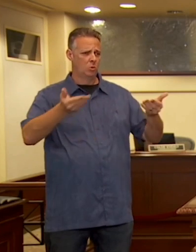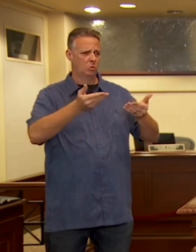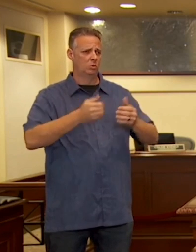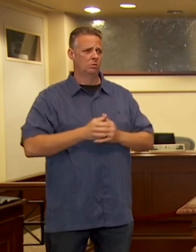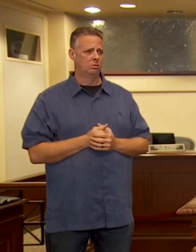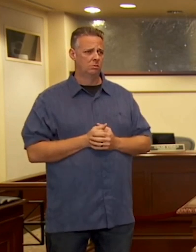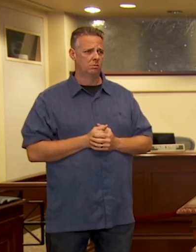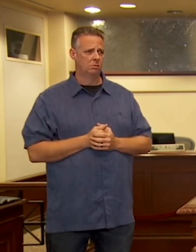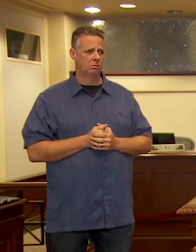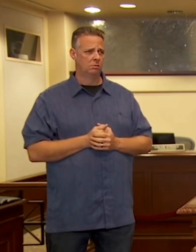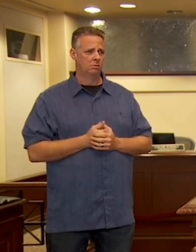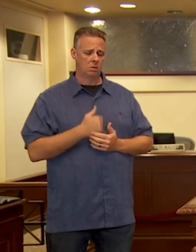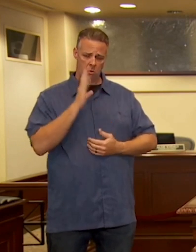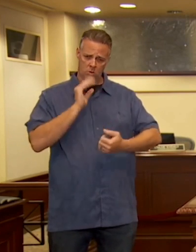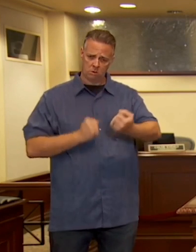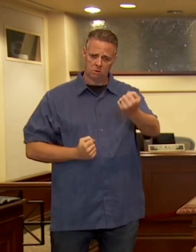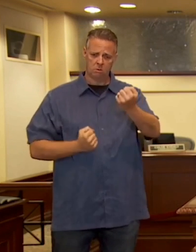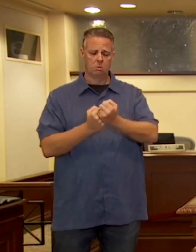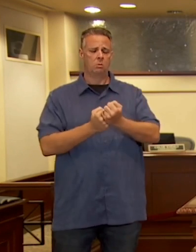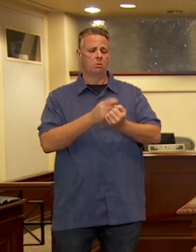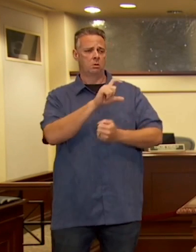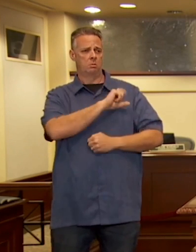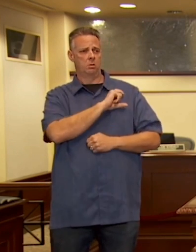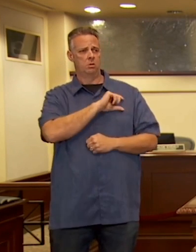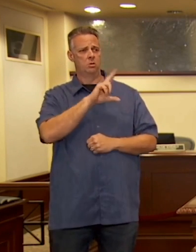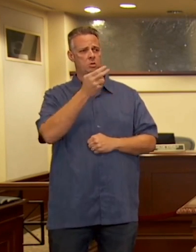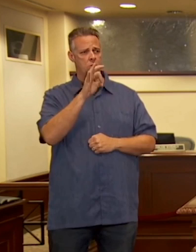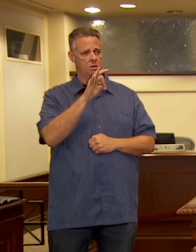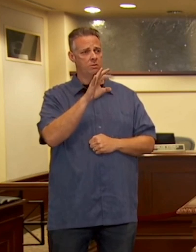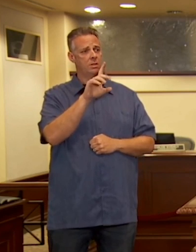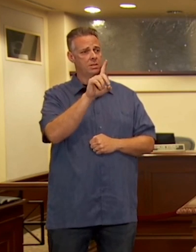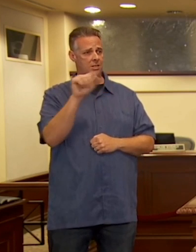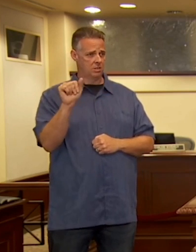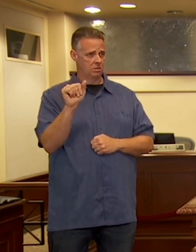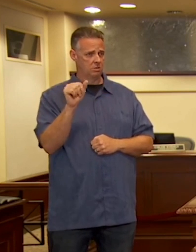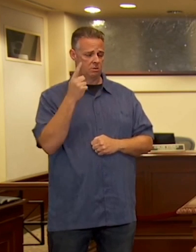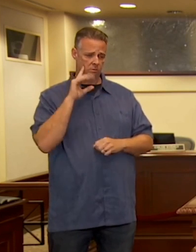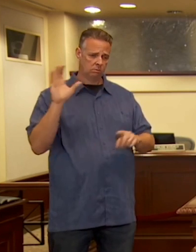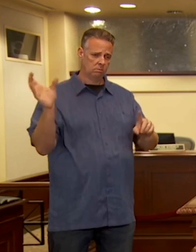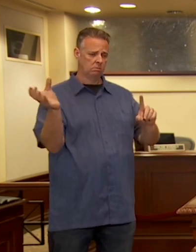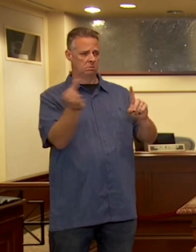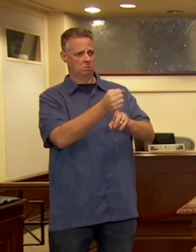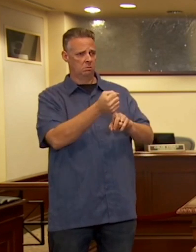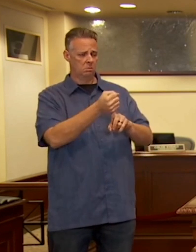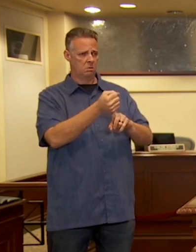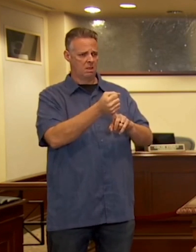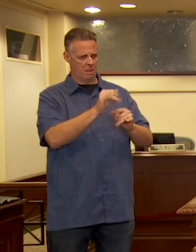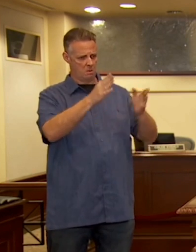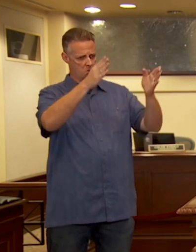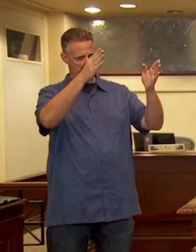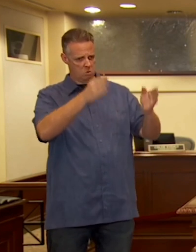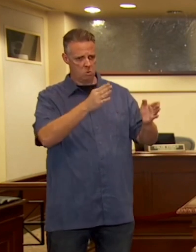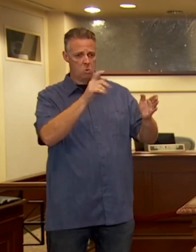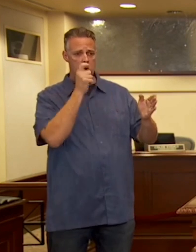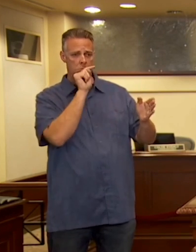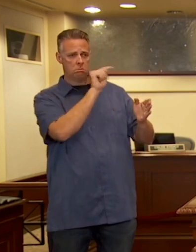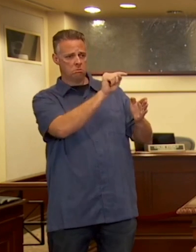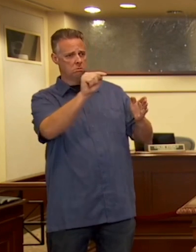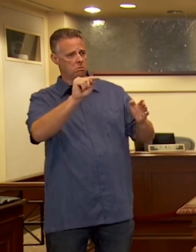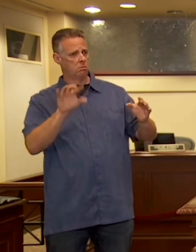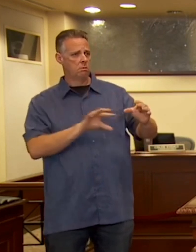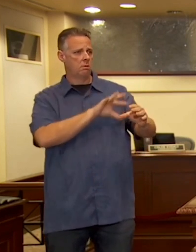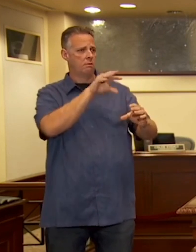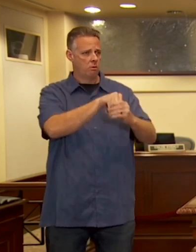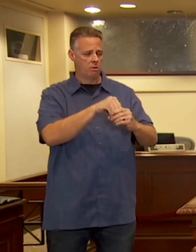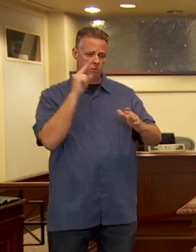so, you know, it's no surprise at this point that the Democrats are echoing the media. And well, and actually